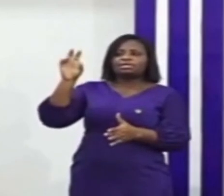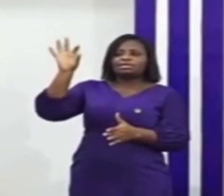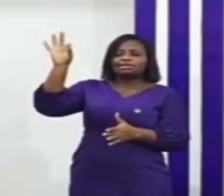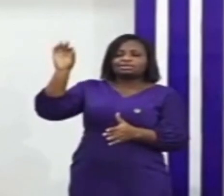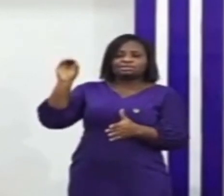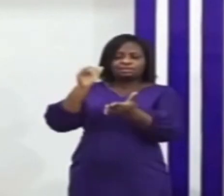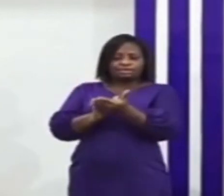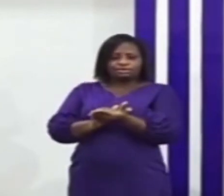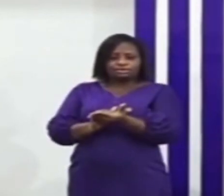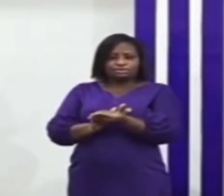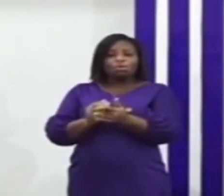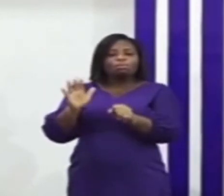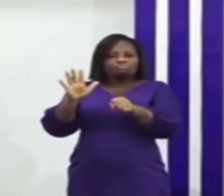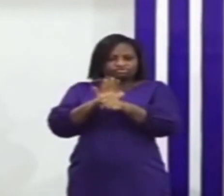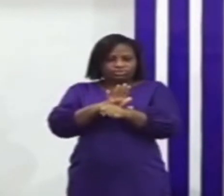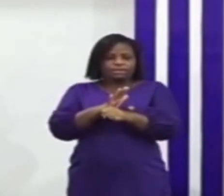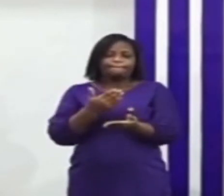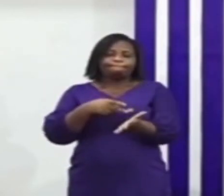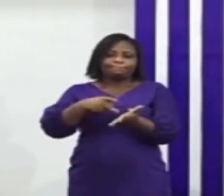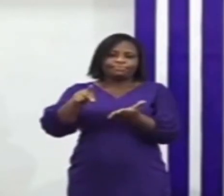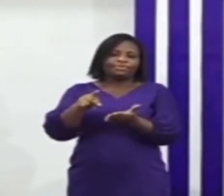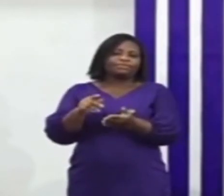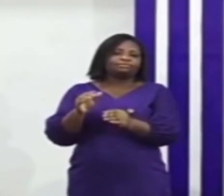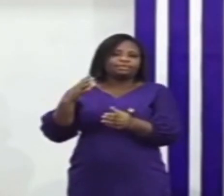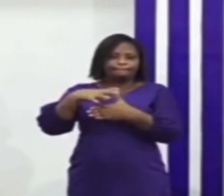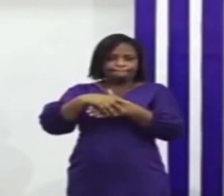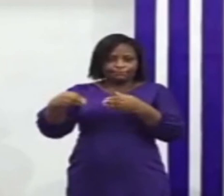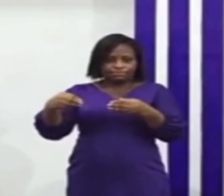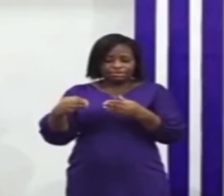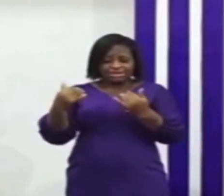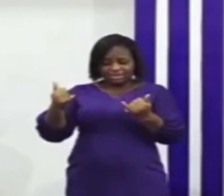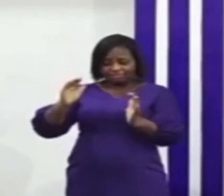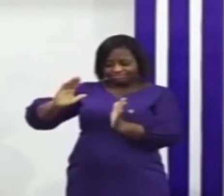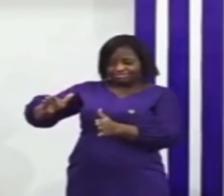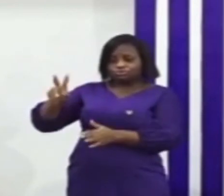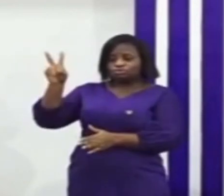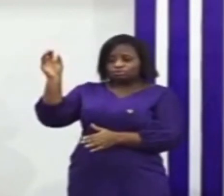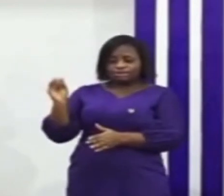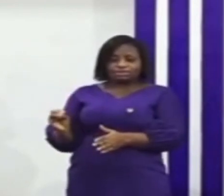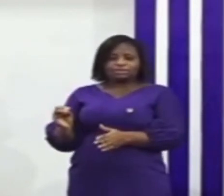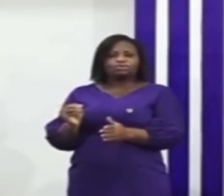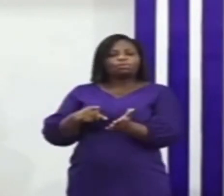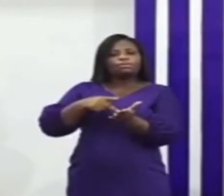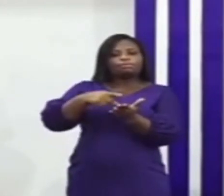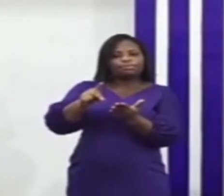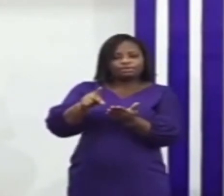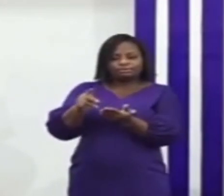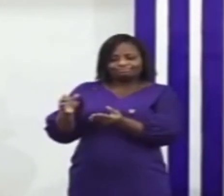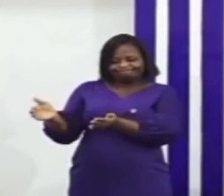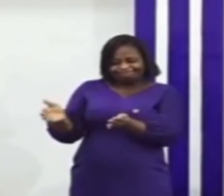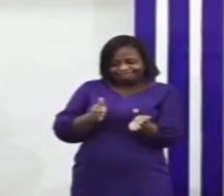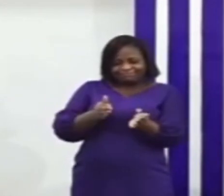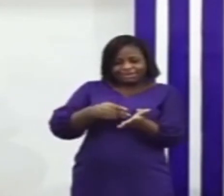individual claims will be fully paid in cash the remaining two percent individual depositor claims will be paid by a combination of cash